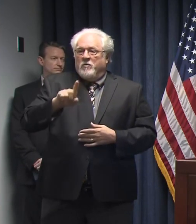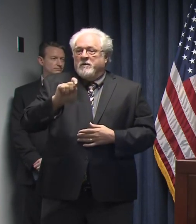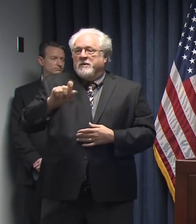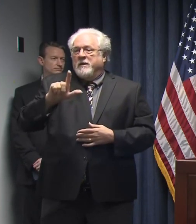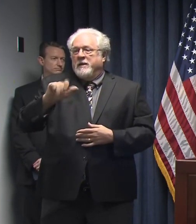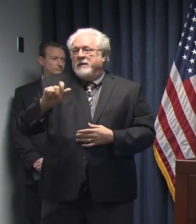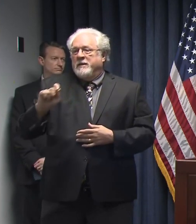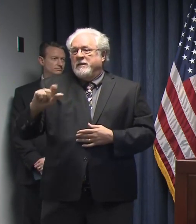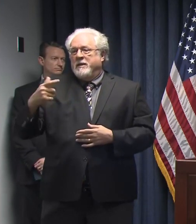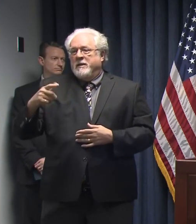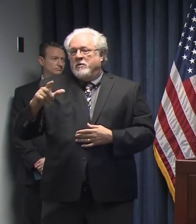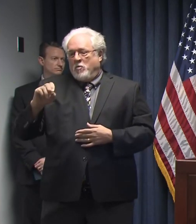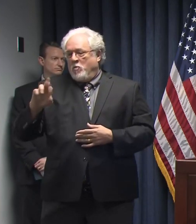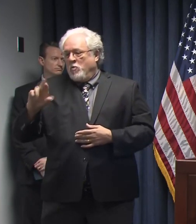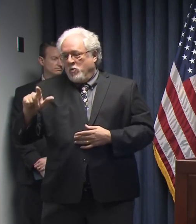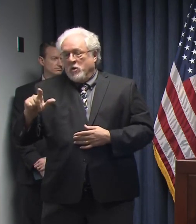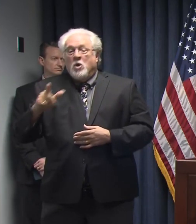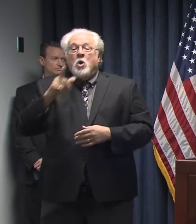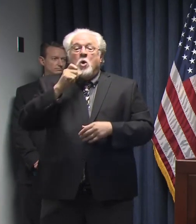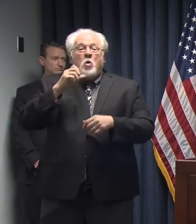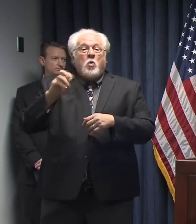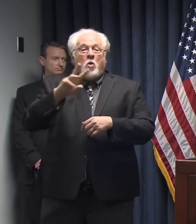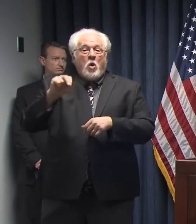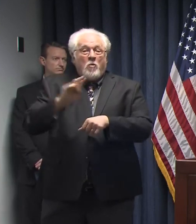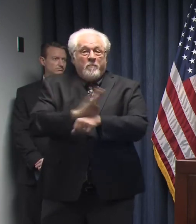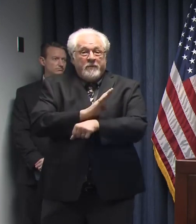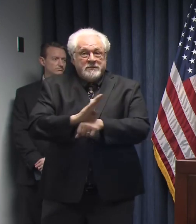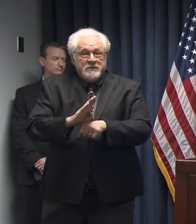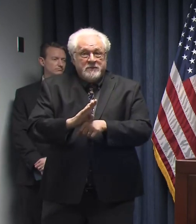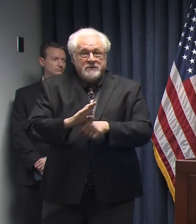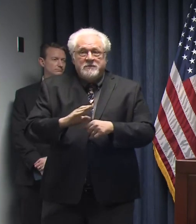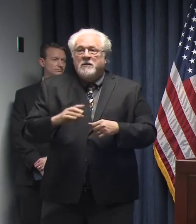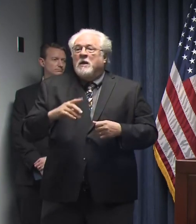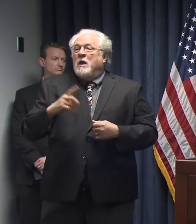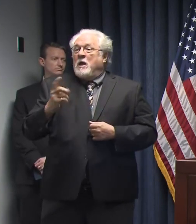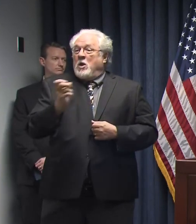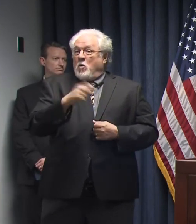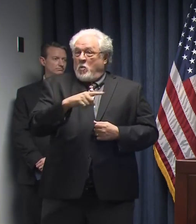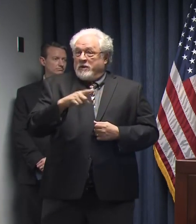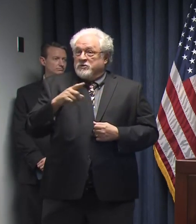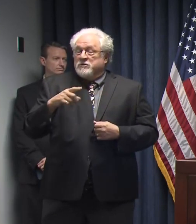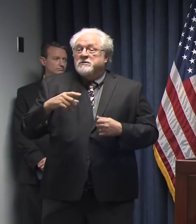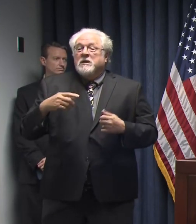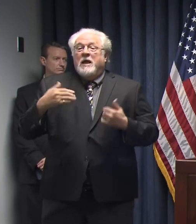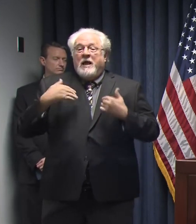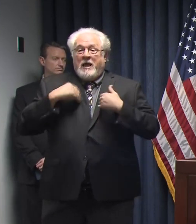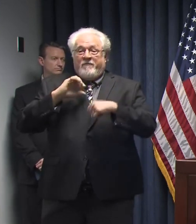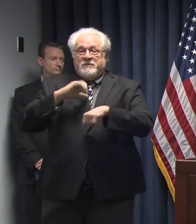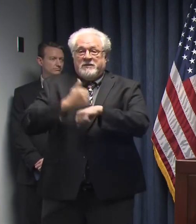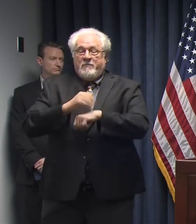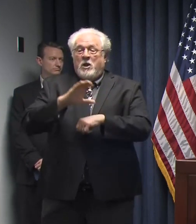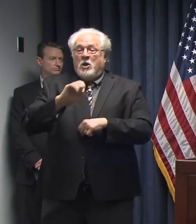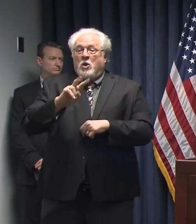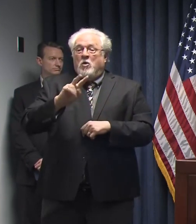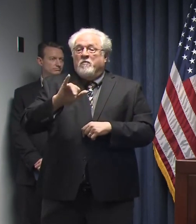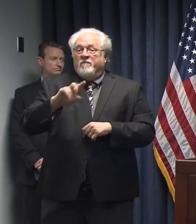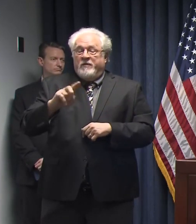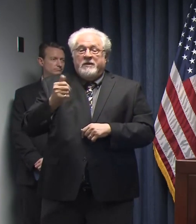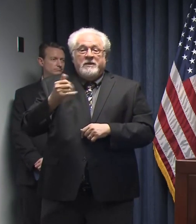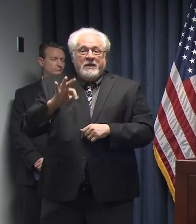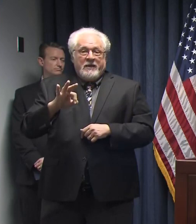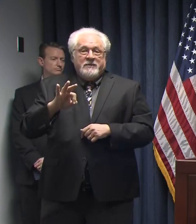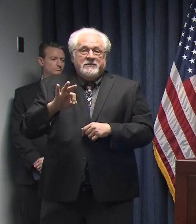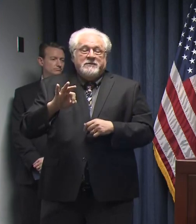For business owners, in order to answer your questions, the state of Louisiana has established key COVID-19 resources